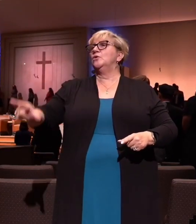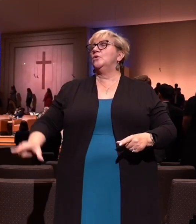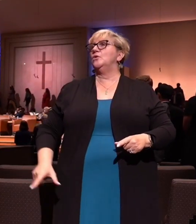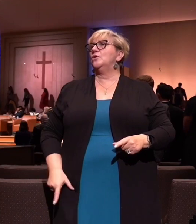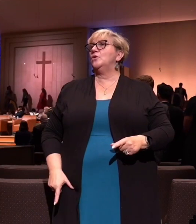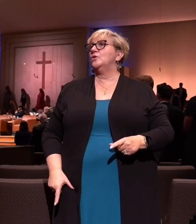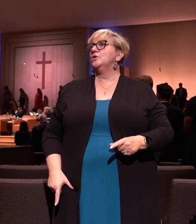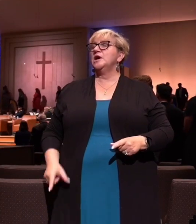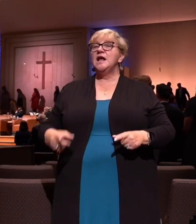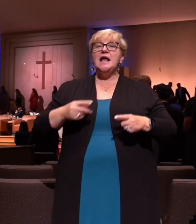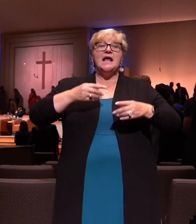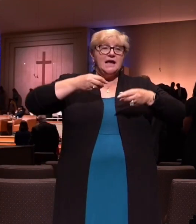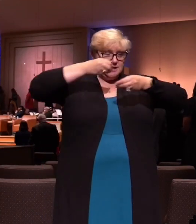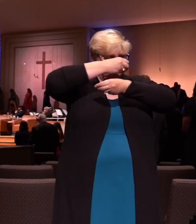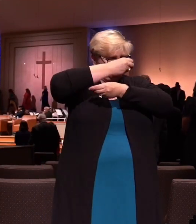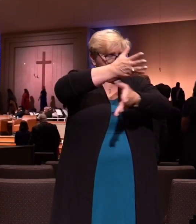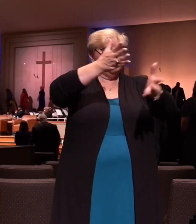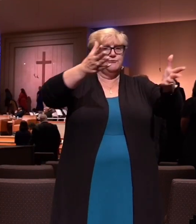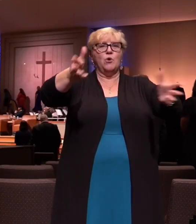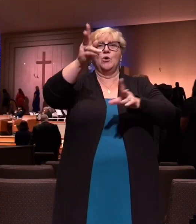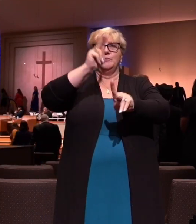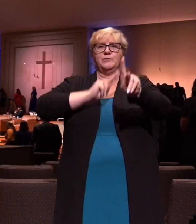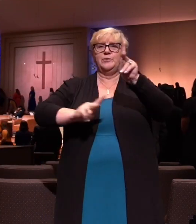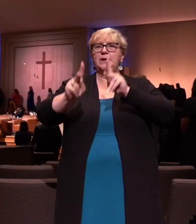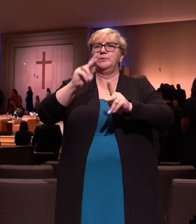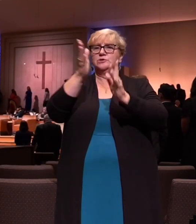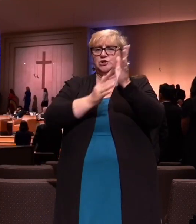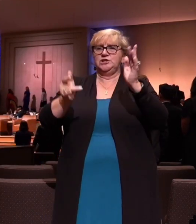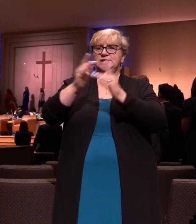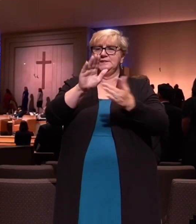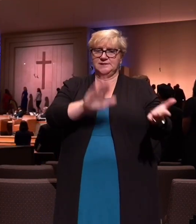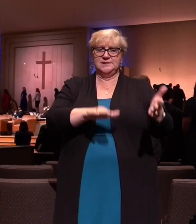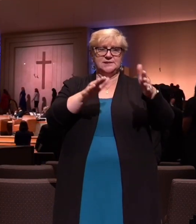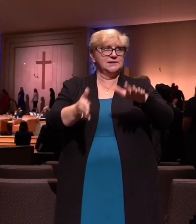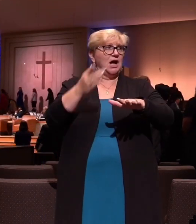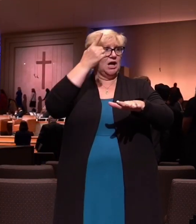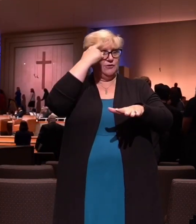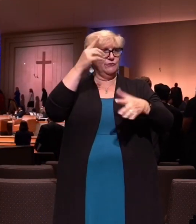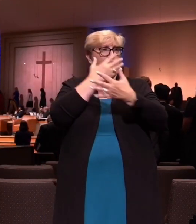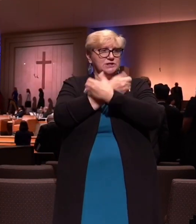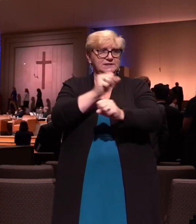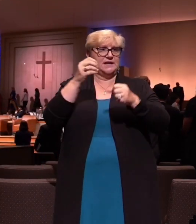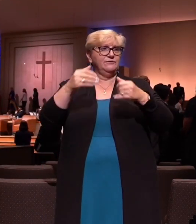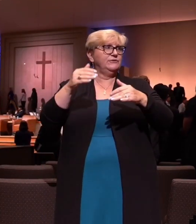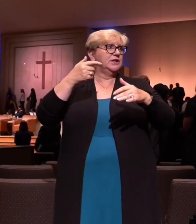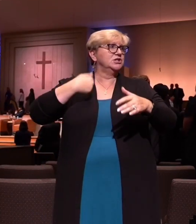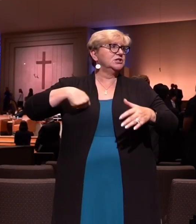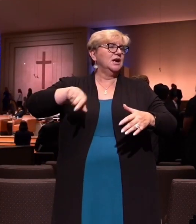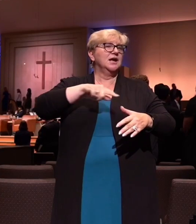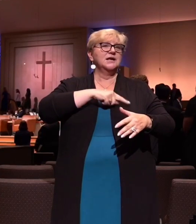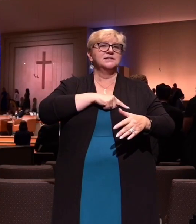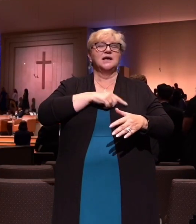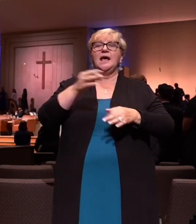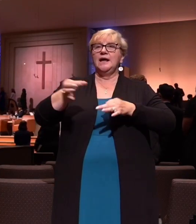how He died to save us. Tell them how the lost are found.